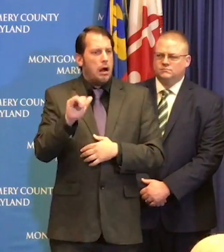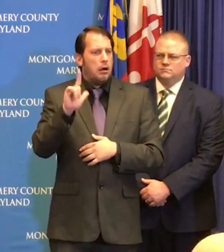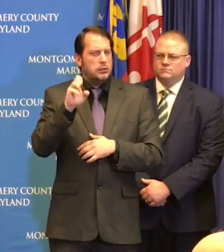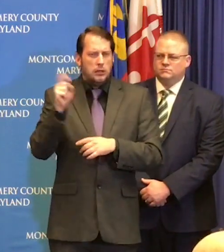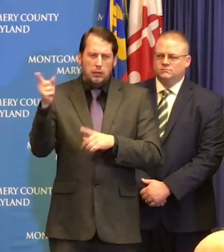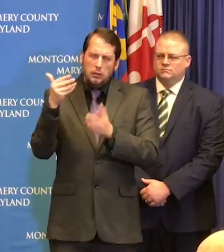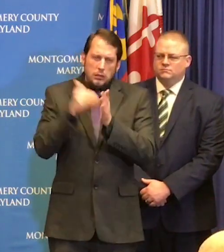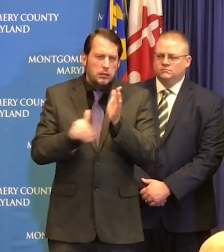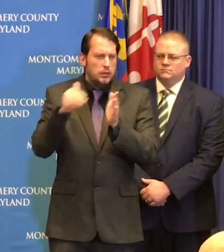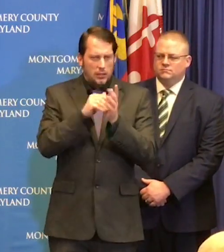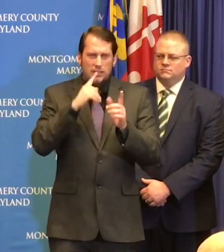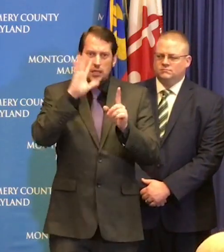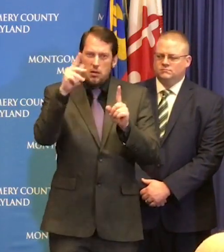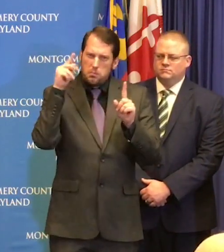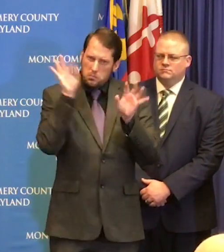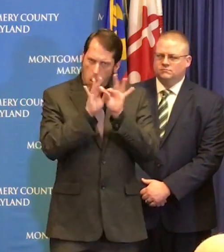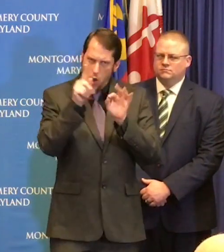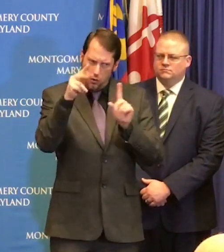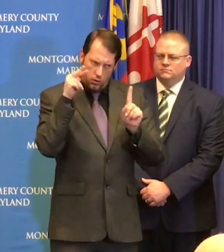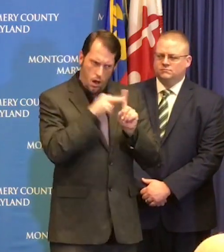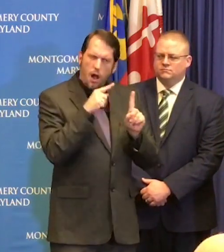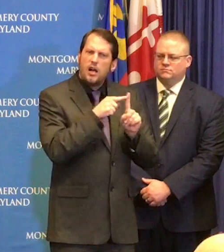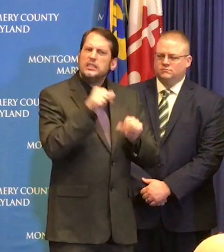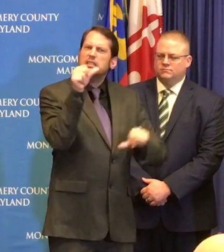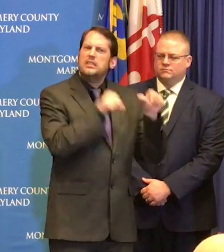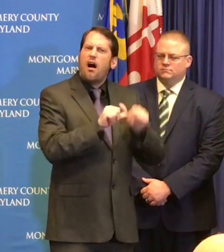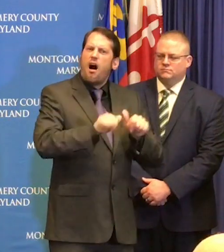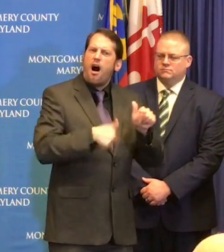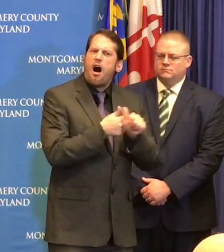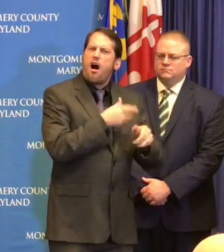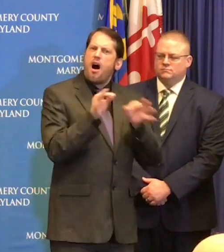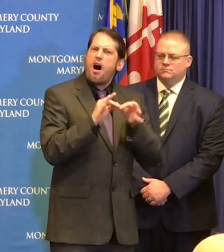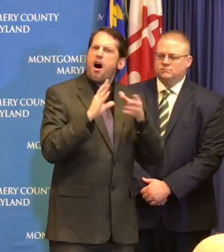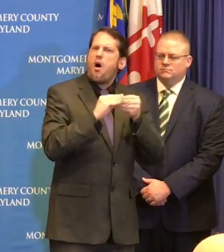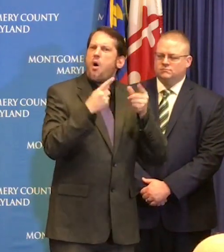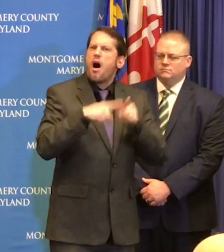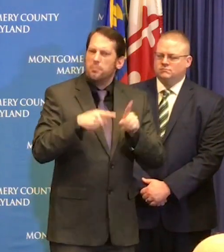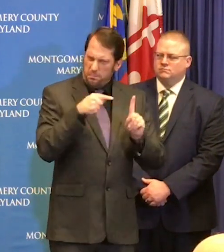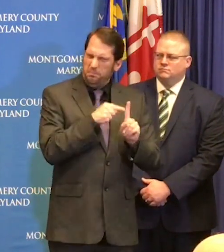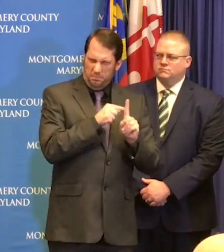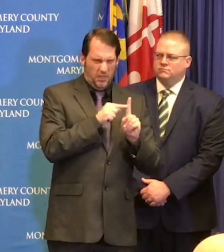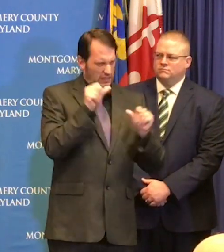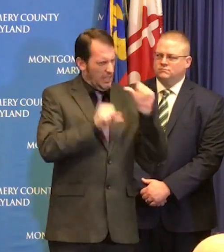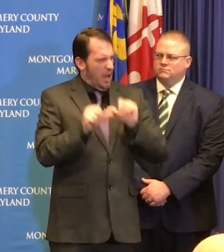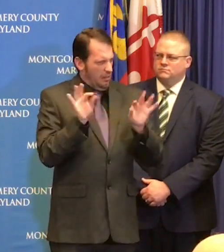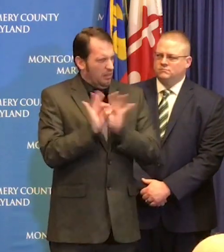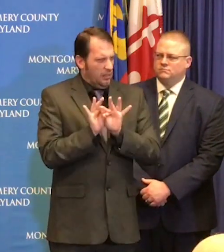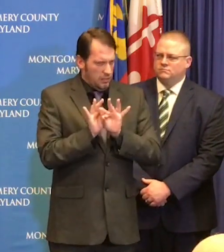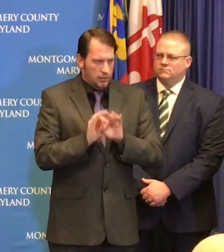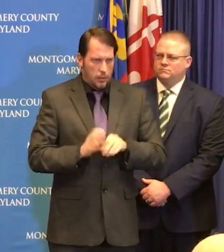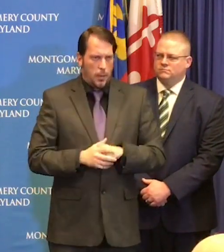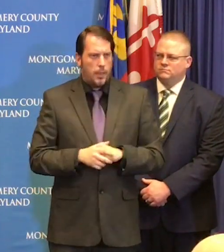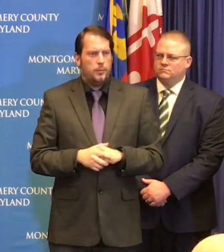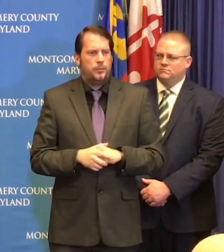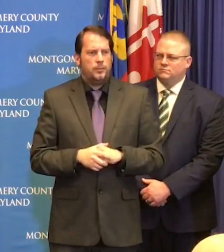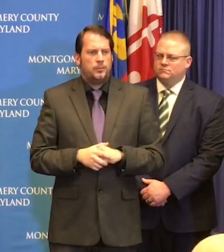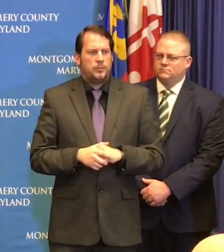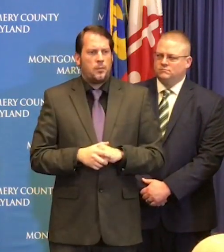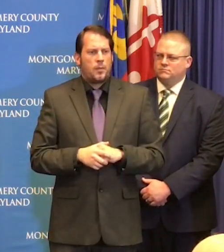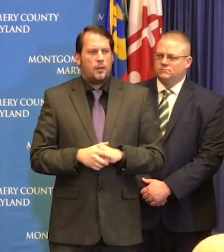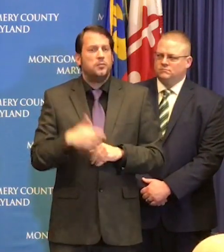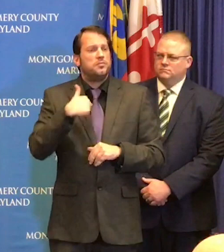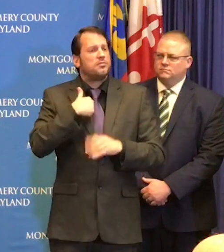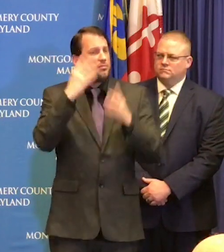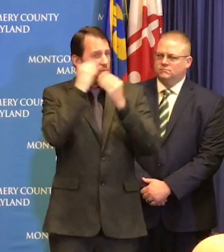right response but these are the things I can tell you you're going to see over the next couple of days schools will be closed for two weeks starting